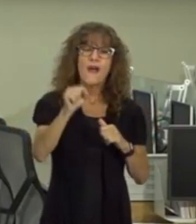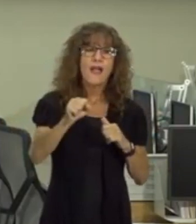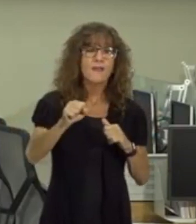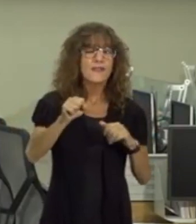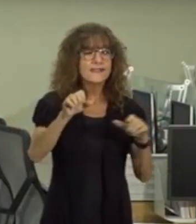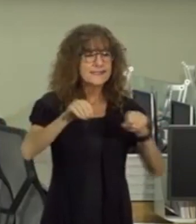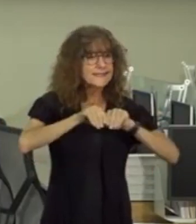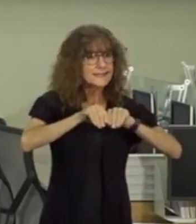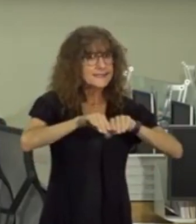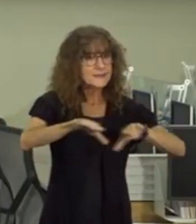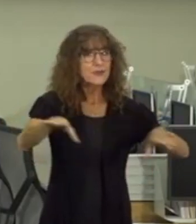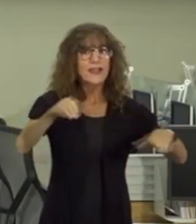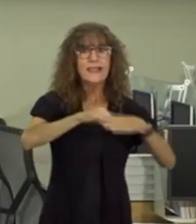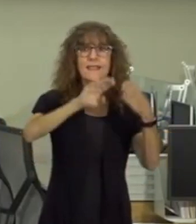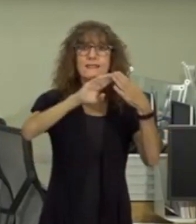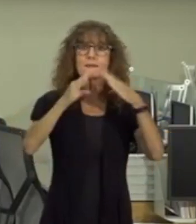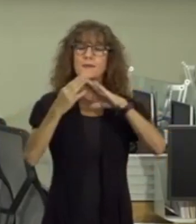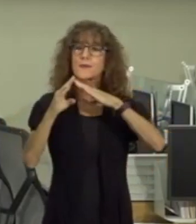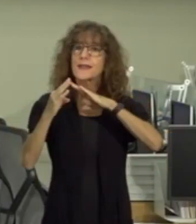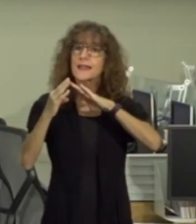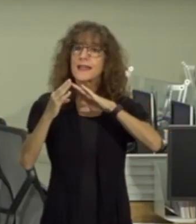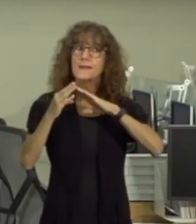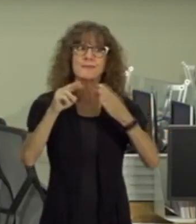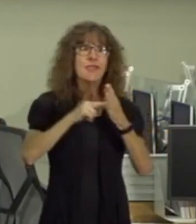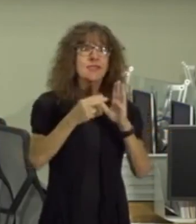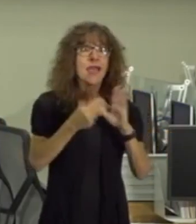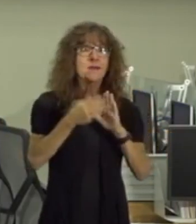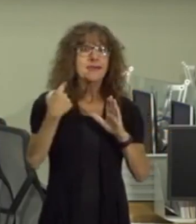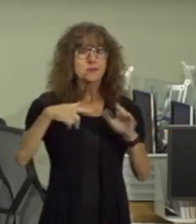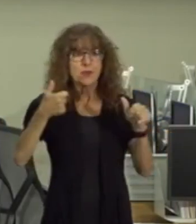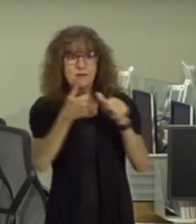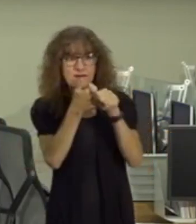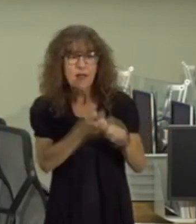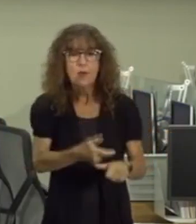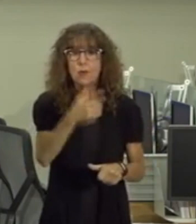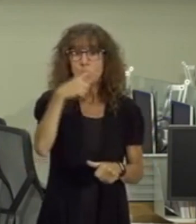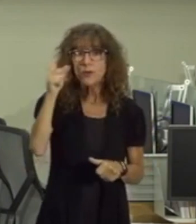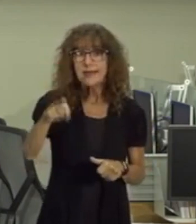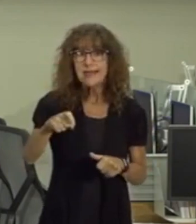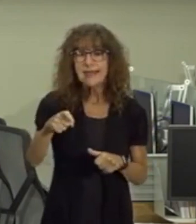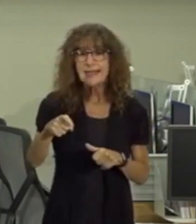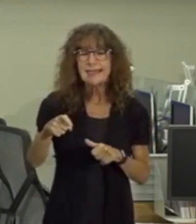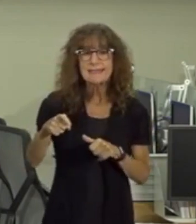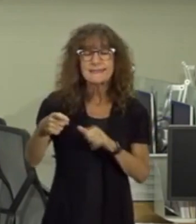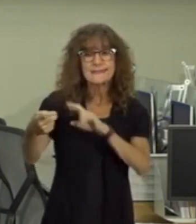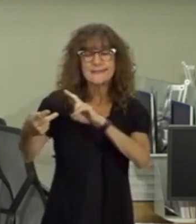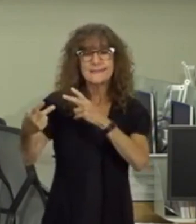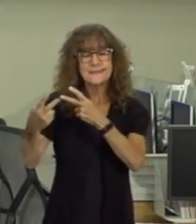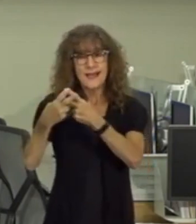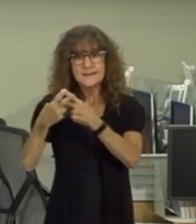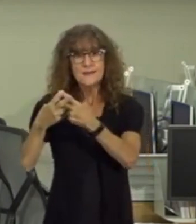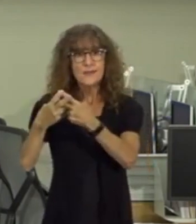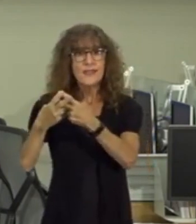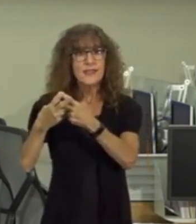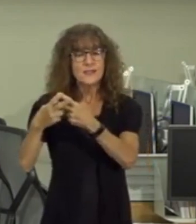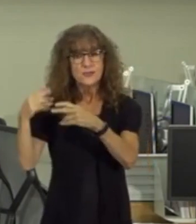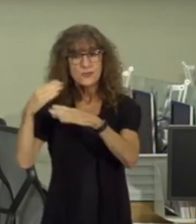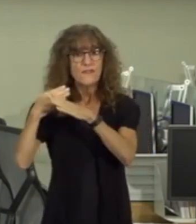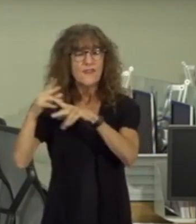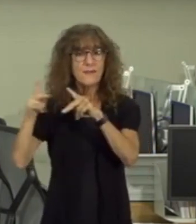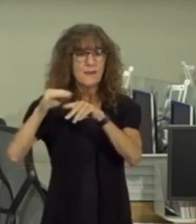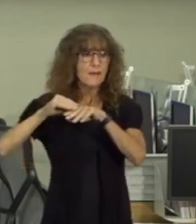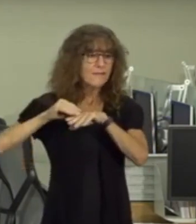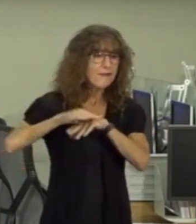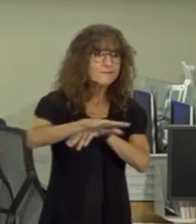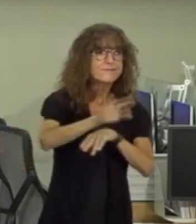and spreading in our community that means we can track who needs to be isolated to prevent others from getting infected that's